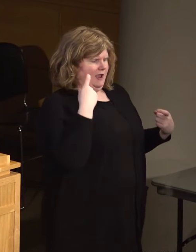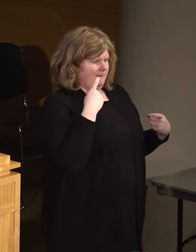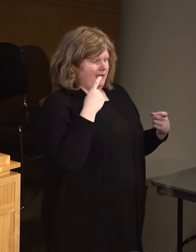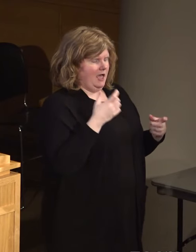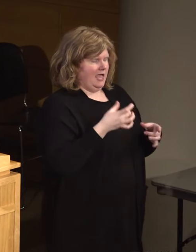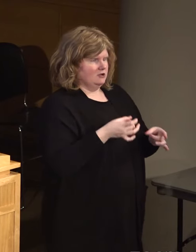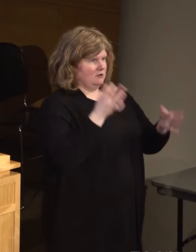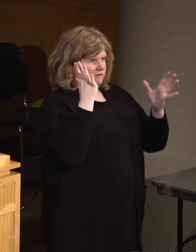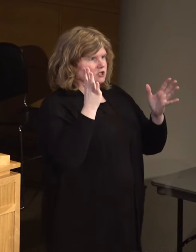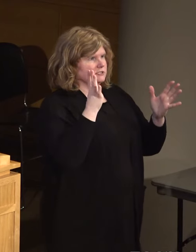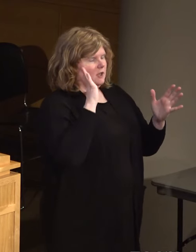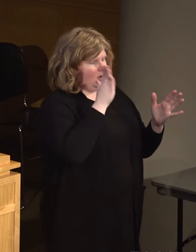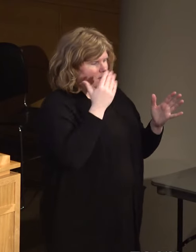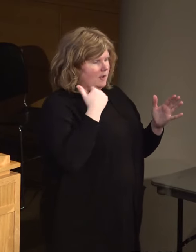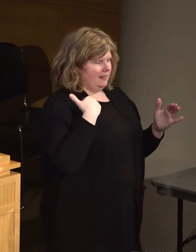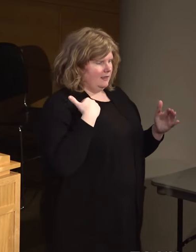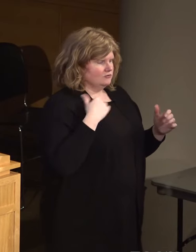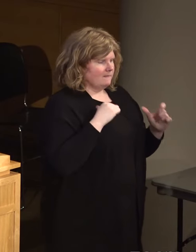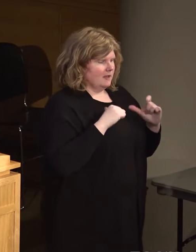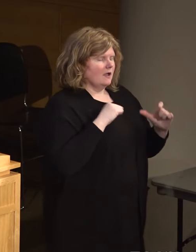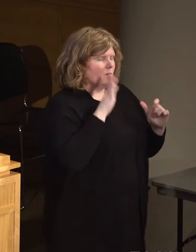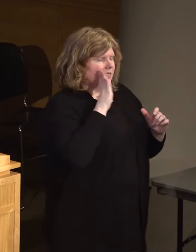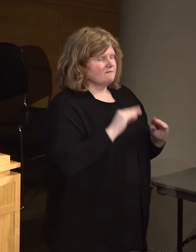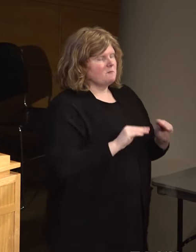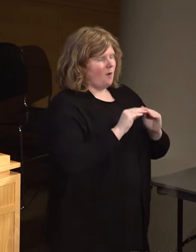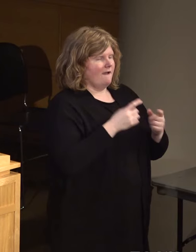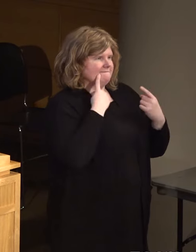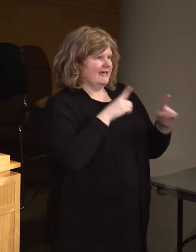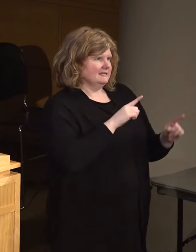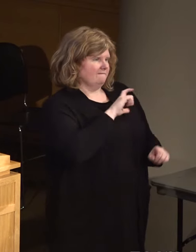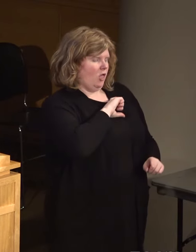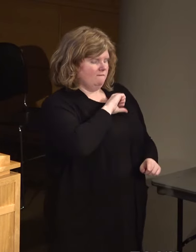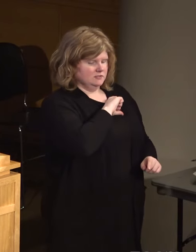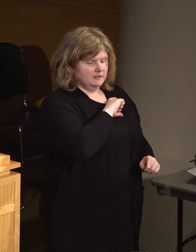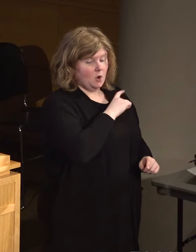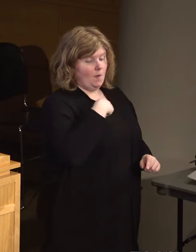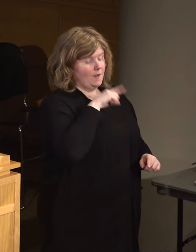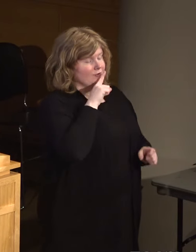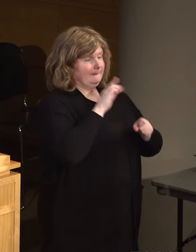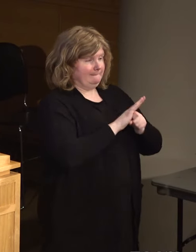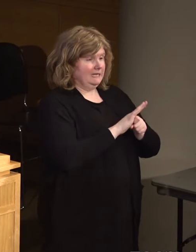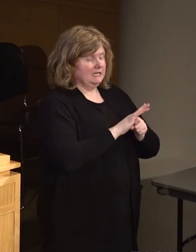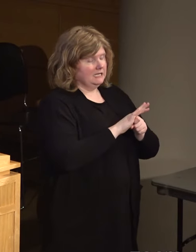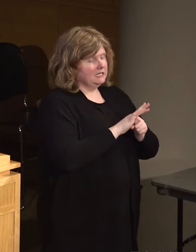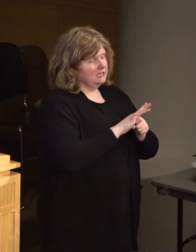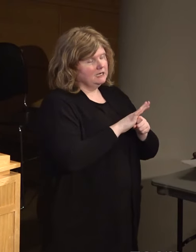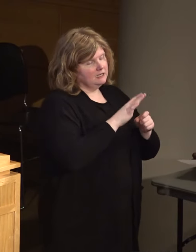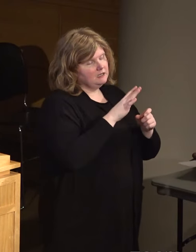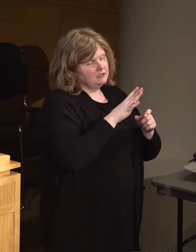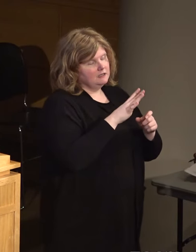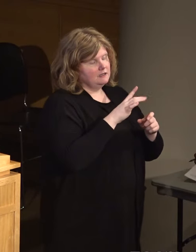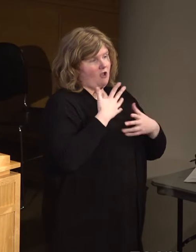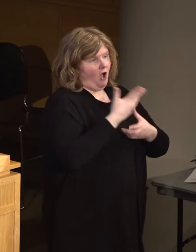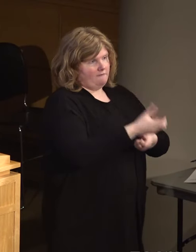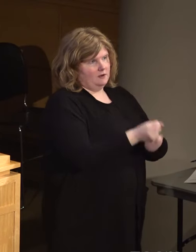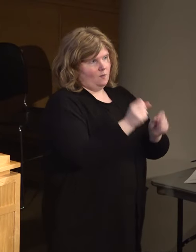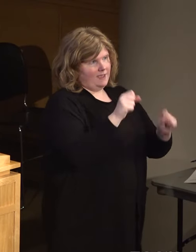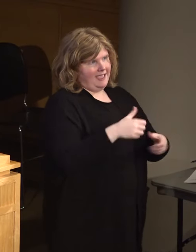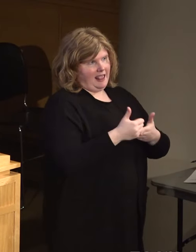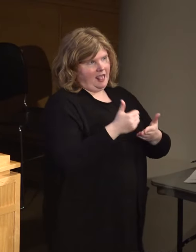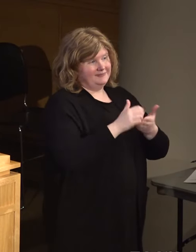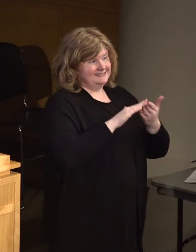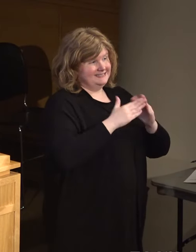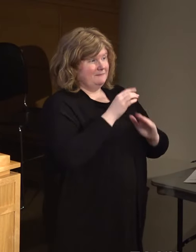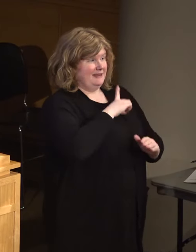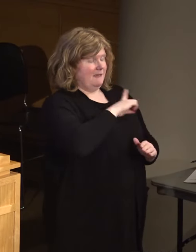public safety. We will have more effective law enforcement. We are committed to and confident that we can help the city of